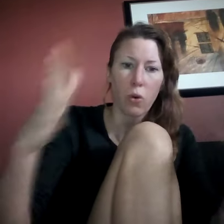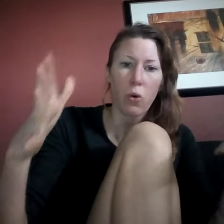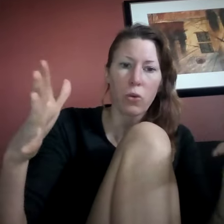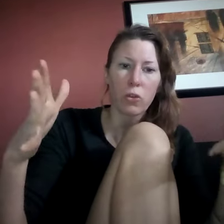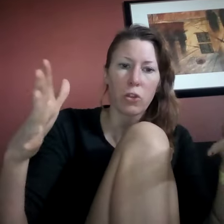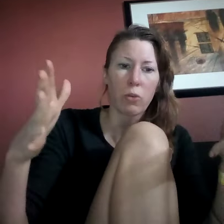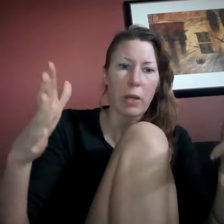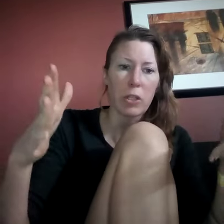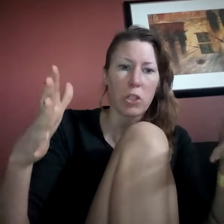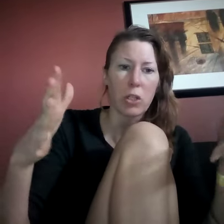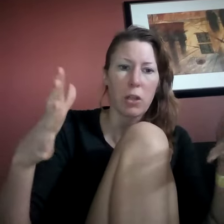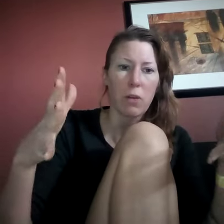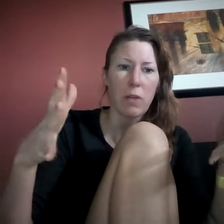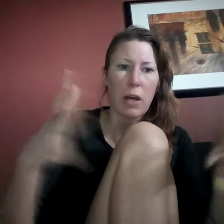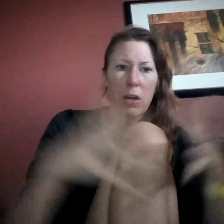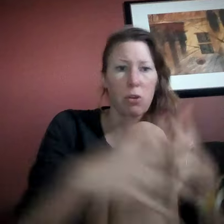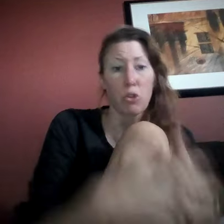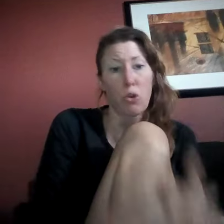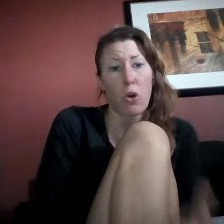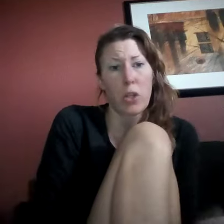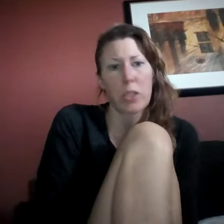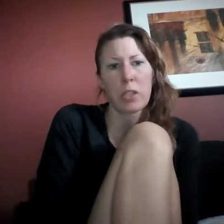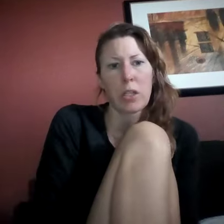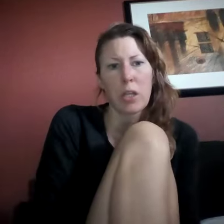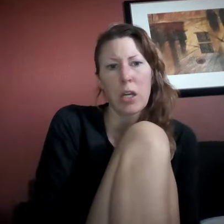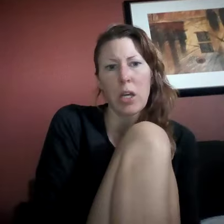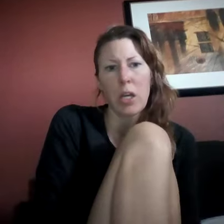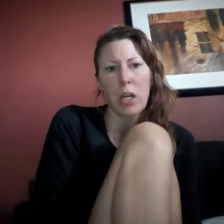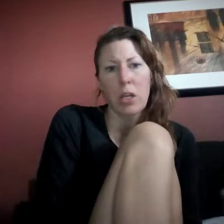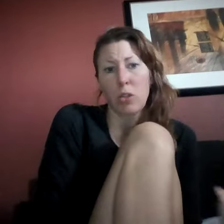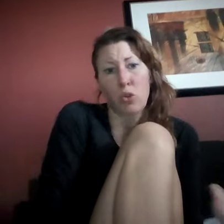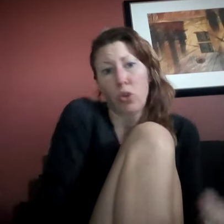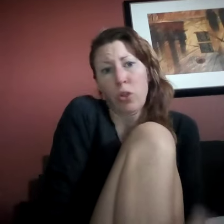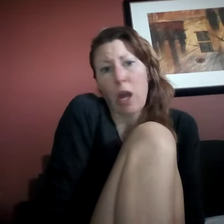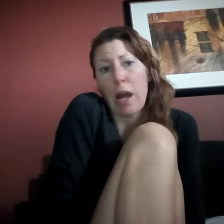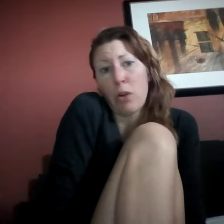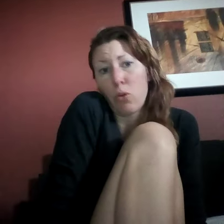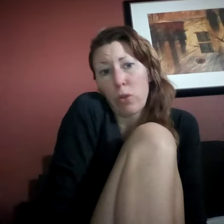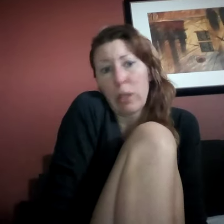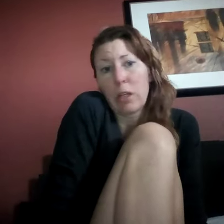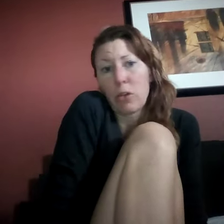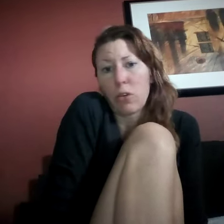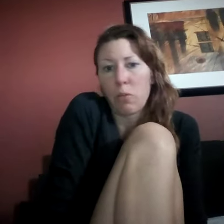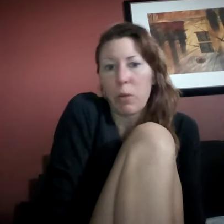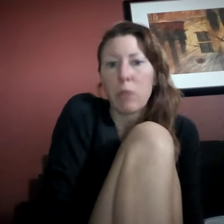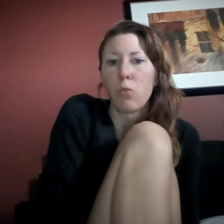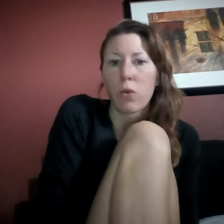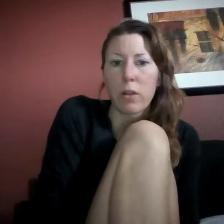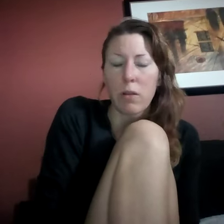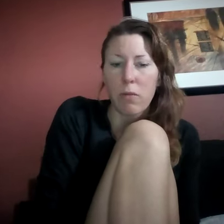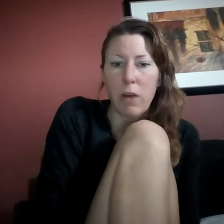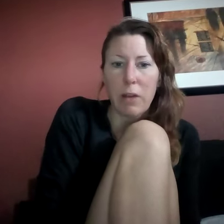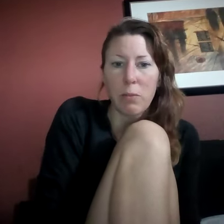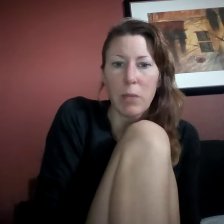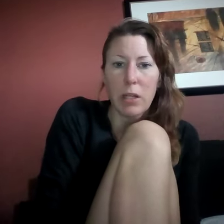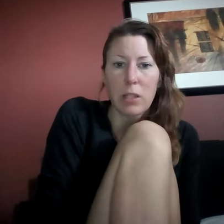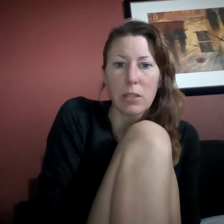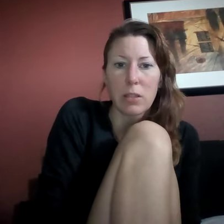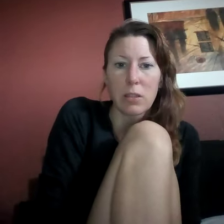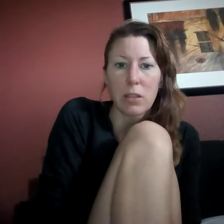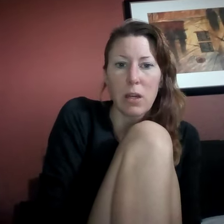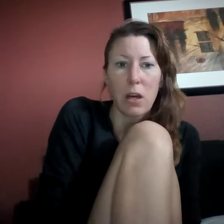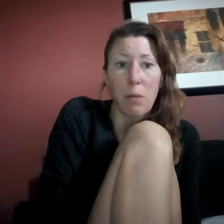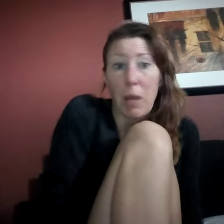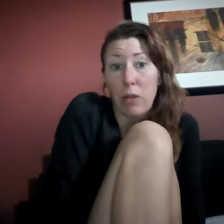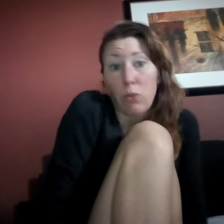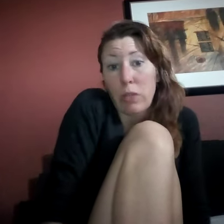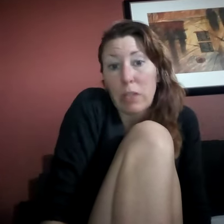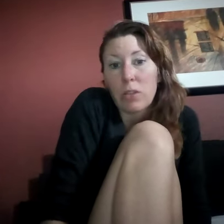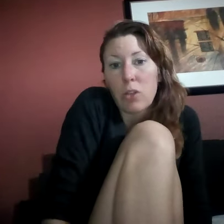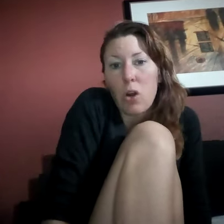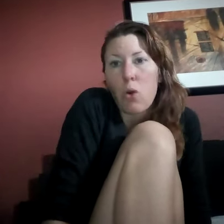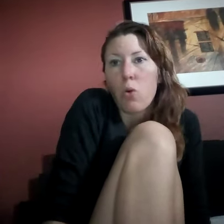total duration of that, honestly, couldn't, I don't think it could have been more than five minutes. Um, I don't think so.